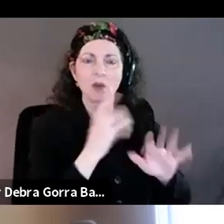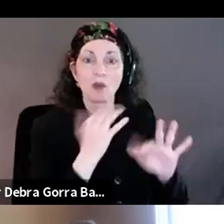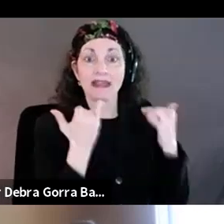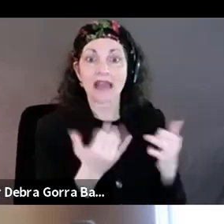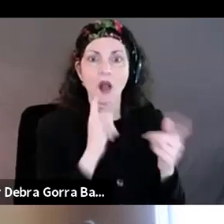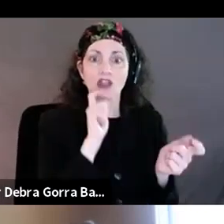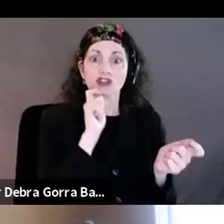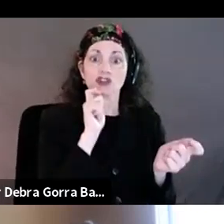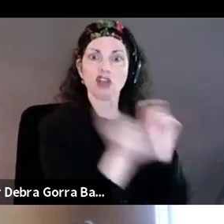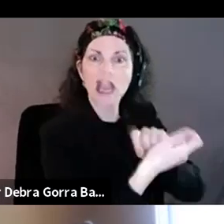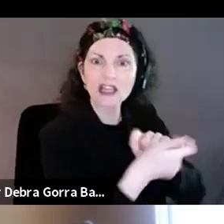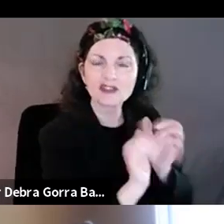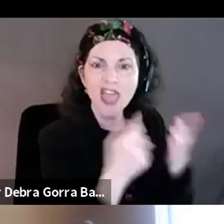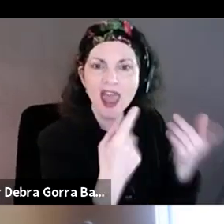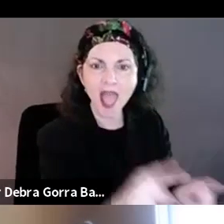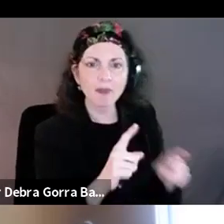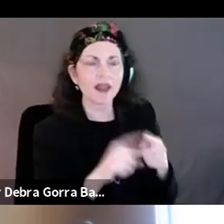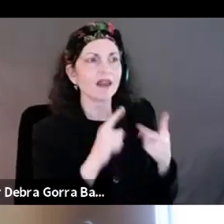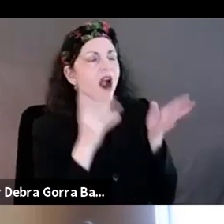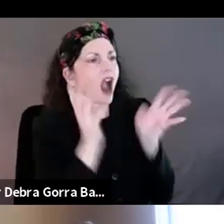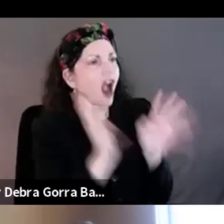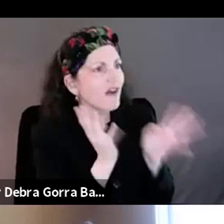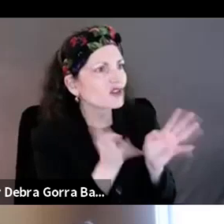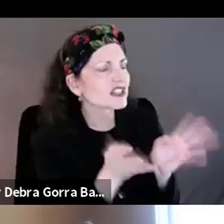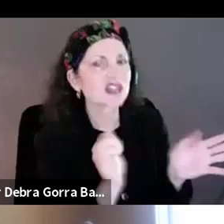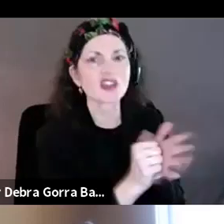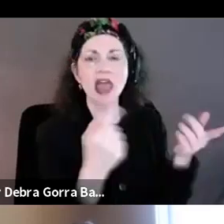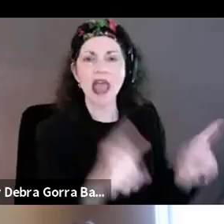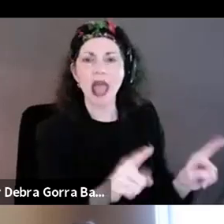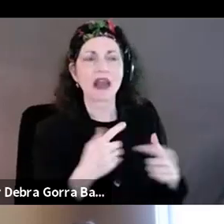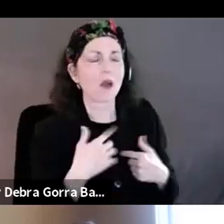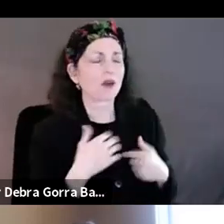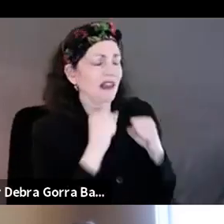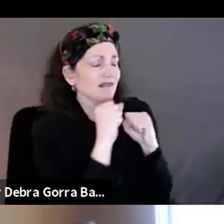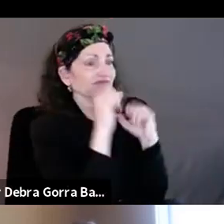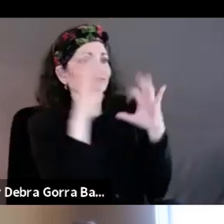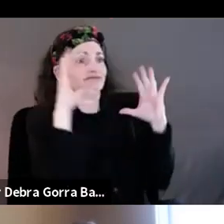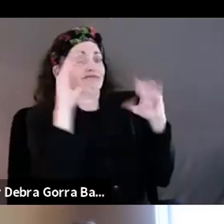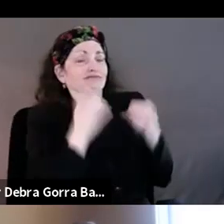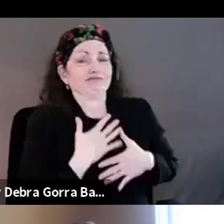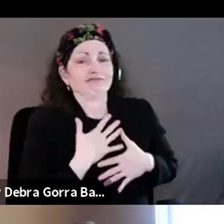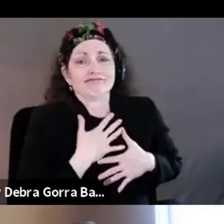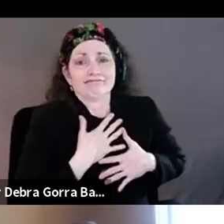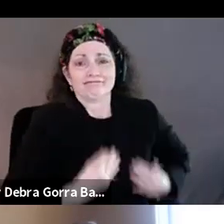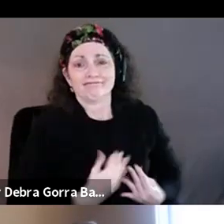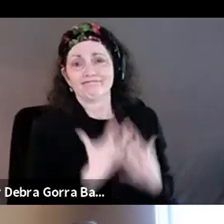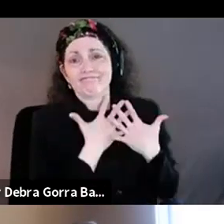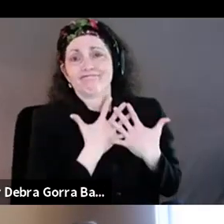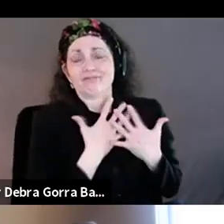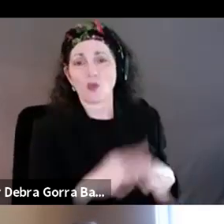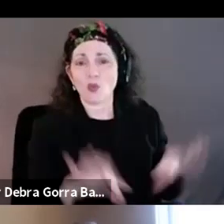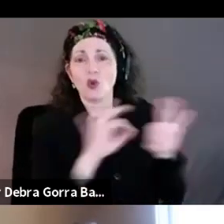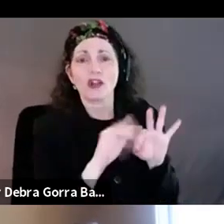conversations that are happening. Um, and I was just like, wow, it was all worth it because she, at, you know, 22,